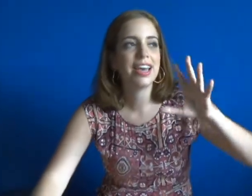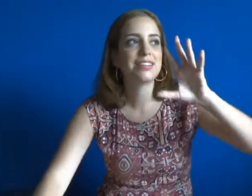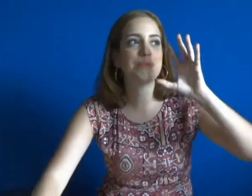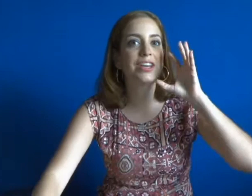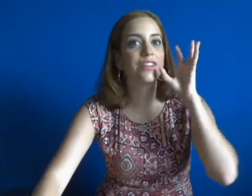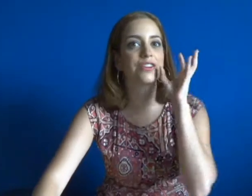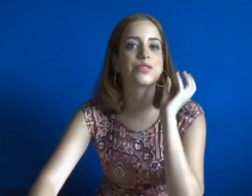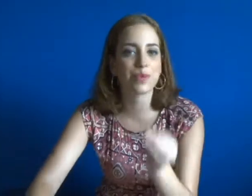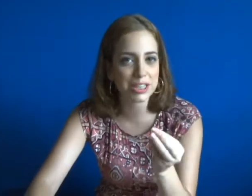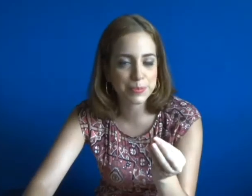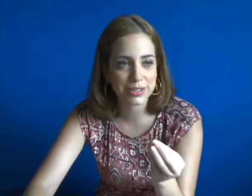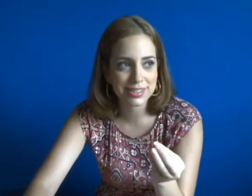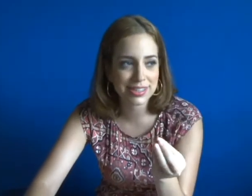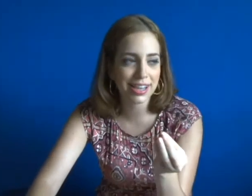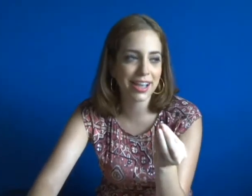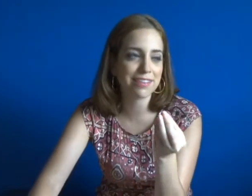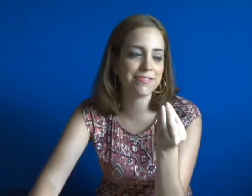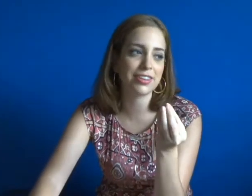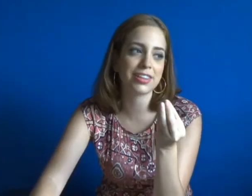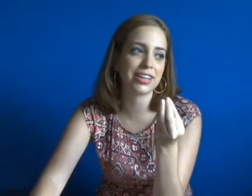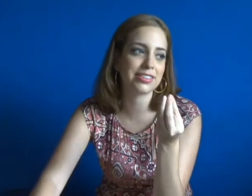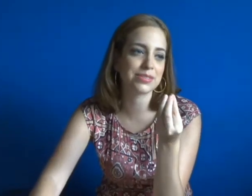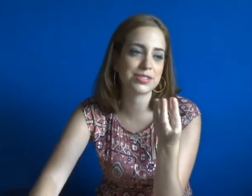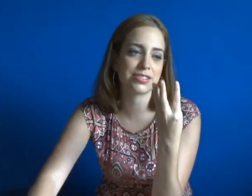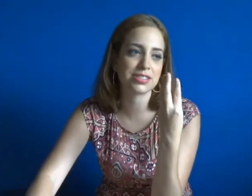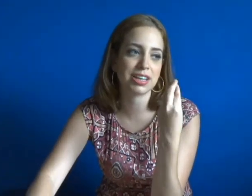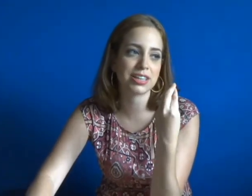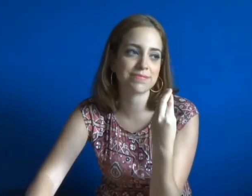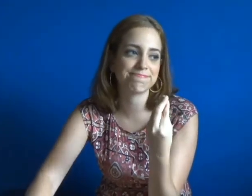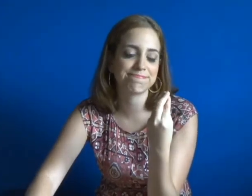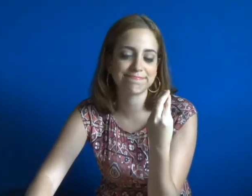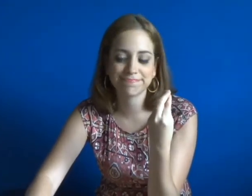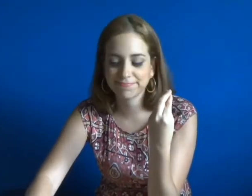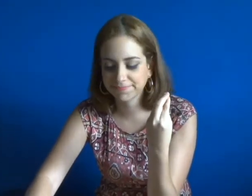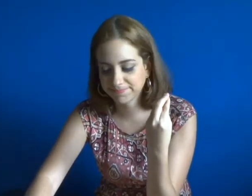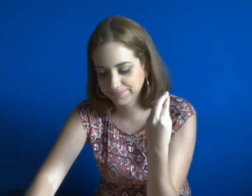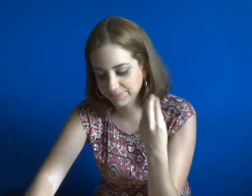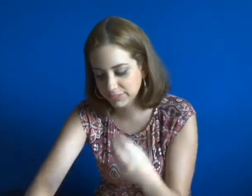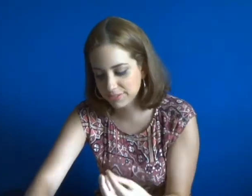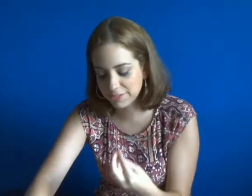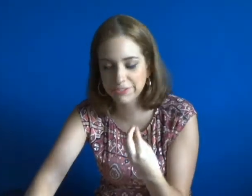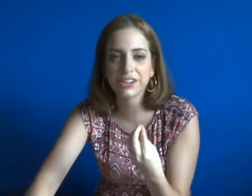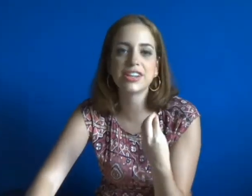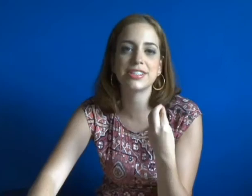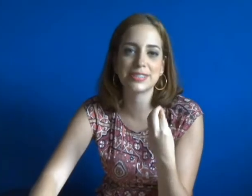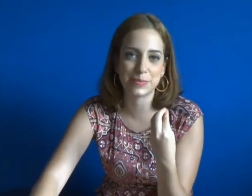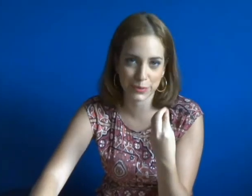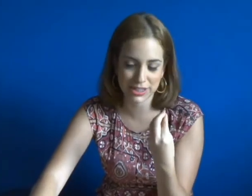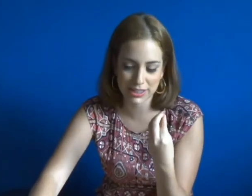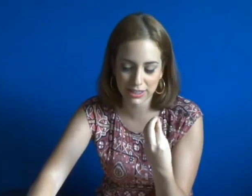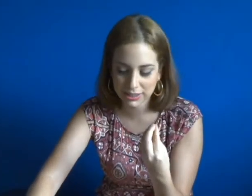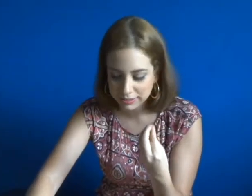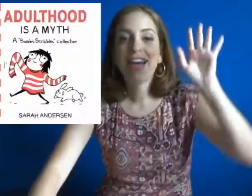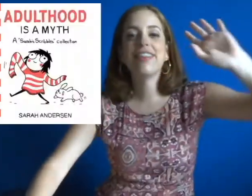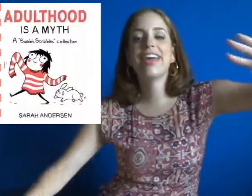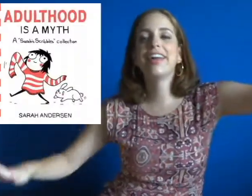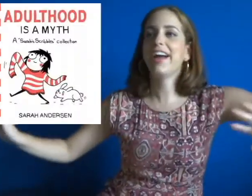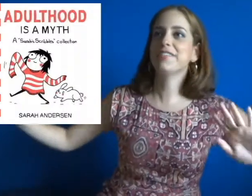so many other great books, I felt like this was just like, very disappointing. Then I